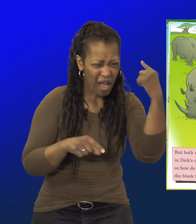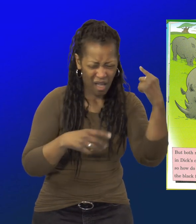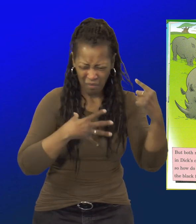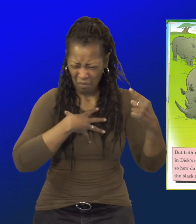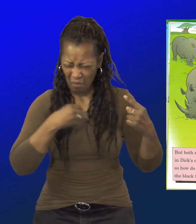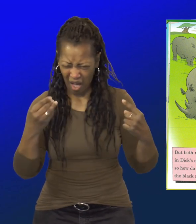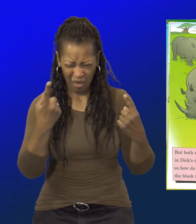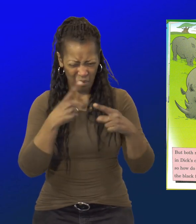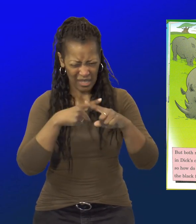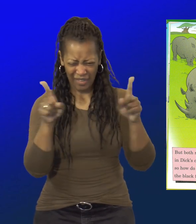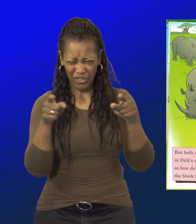from the white?